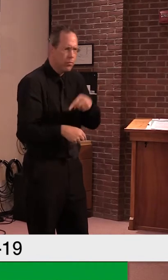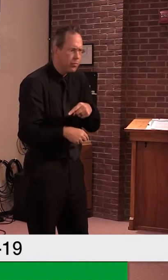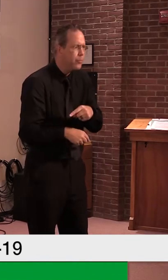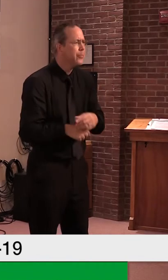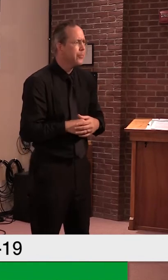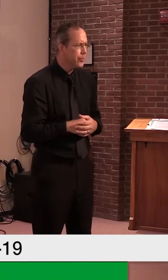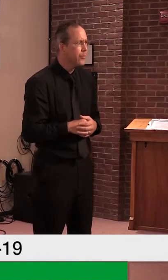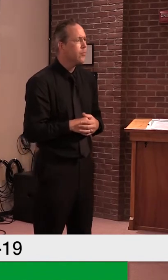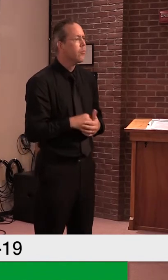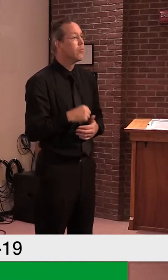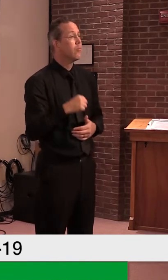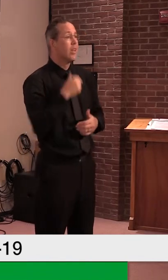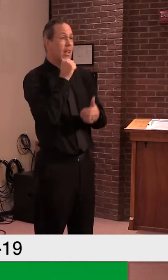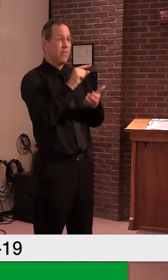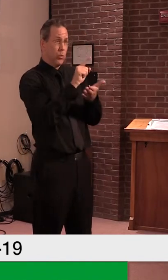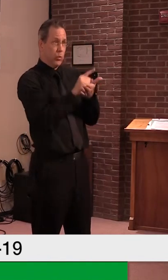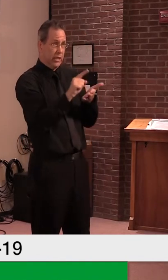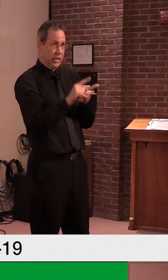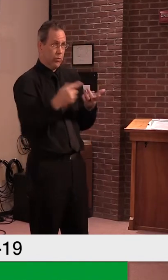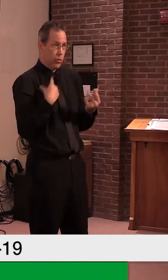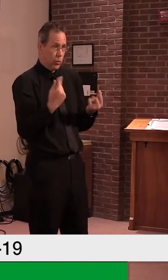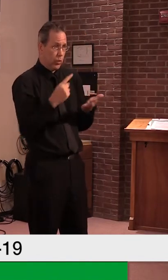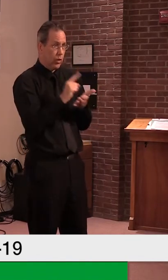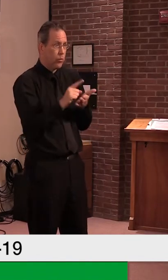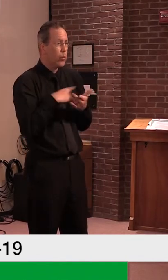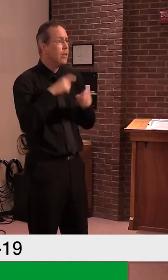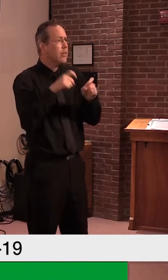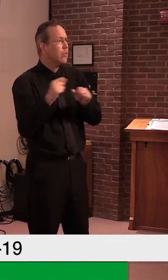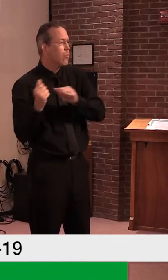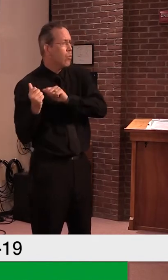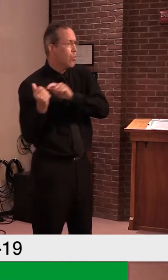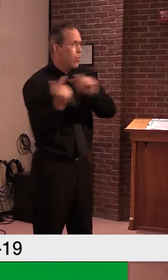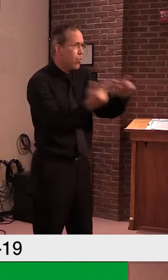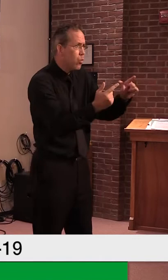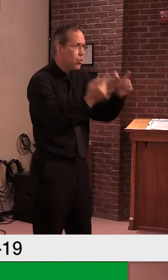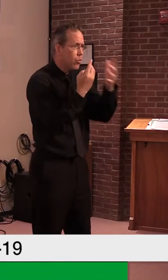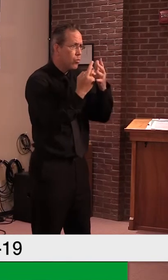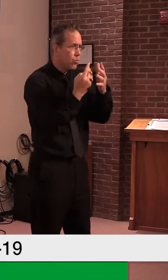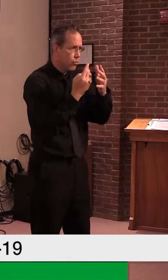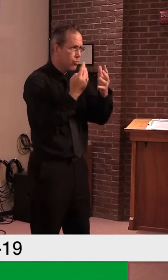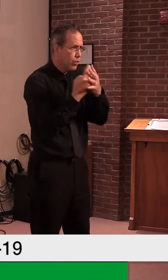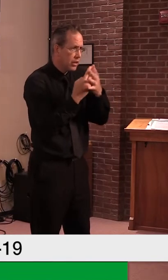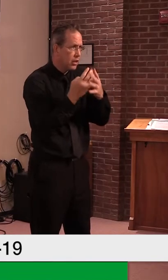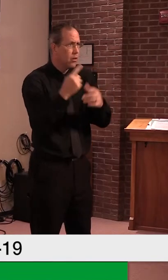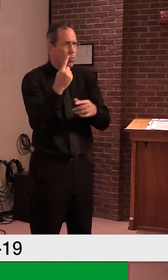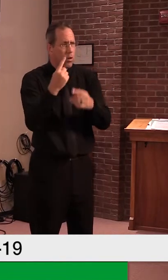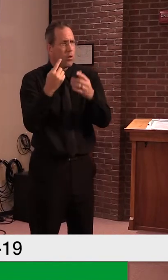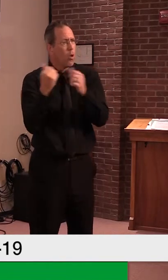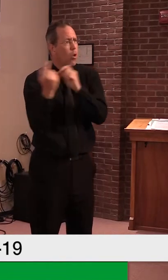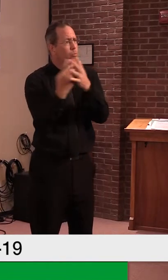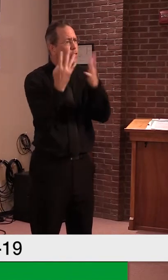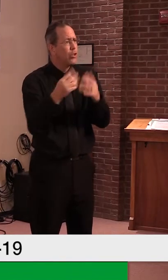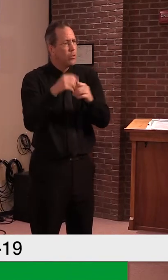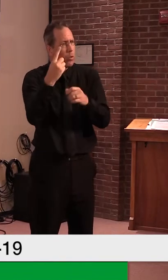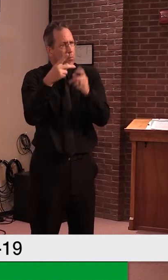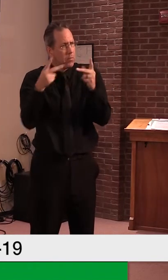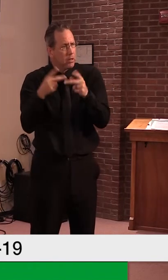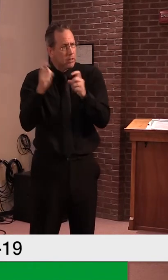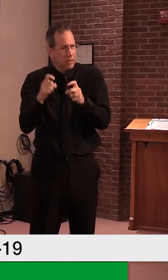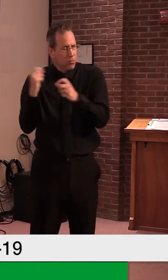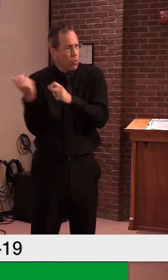northwest, um, the facility next week, it will be another facility. We'll include the core civic,